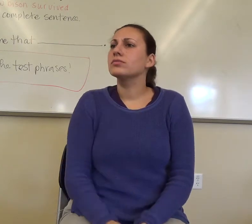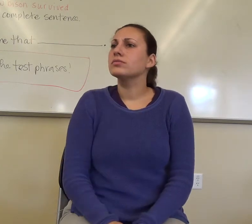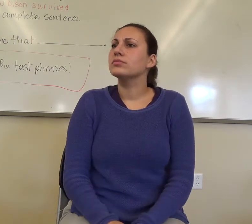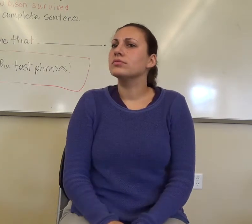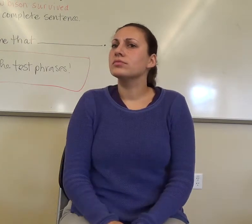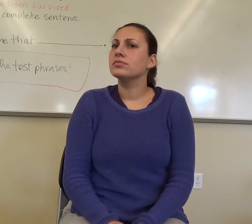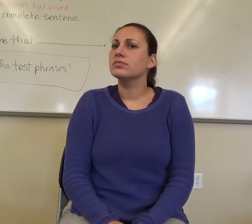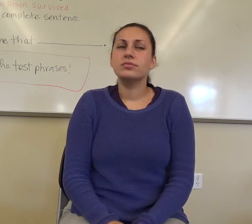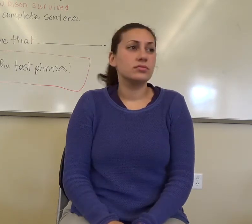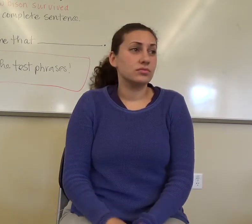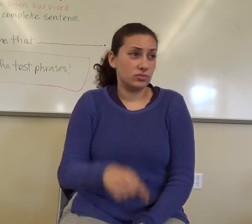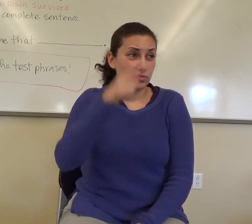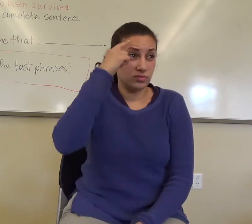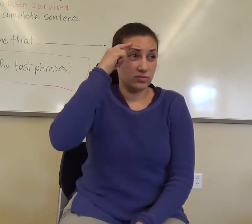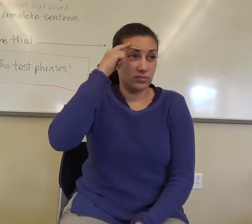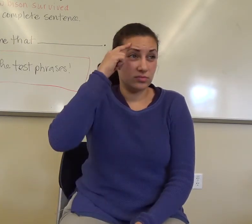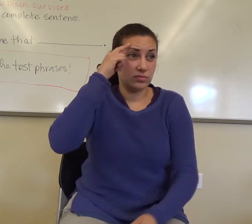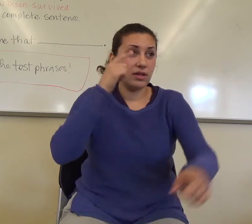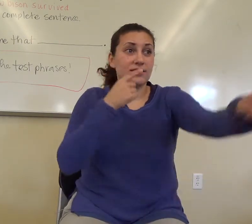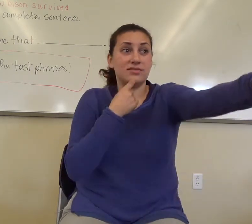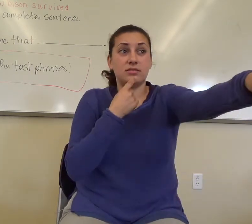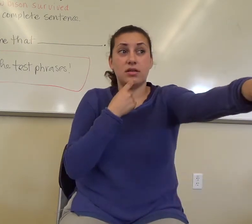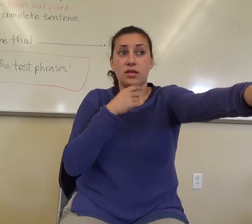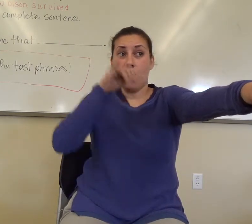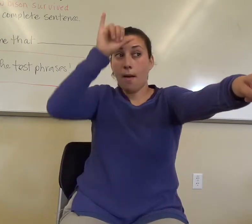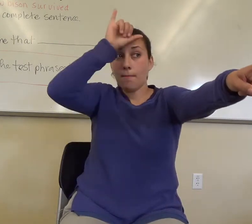Does anybody think A is? It's, uh, bison.